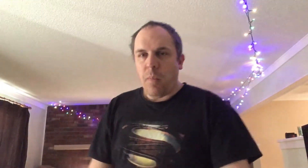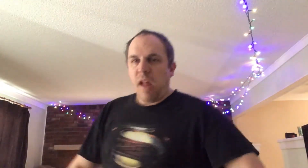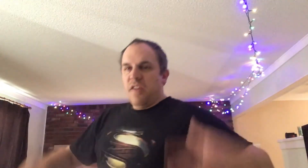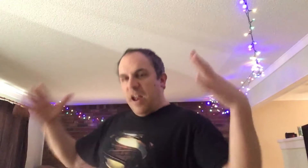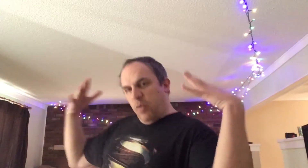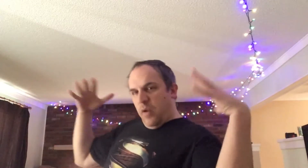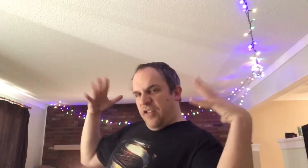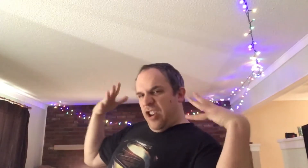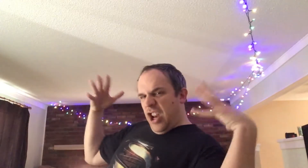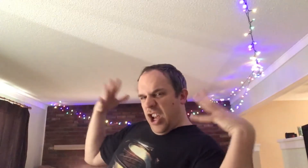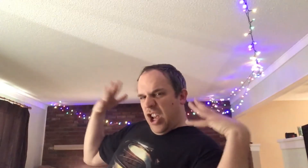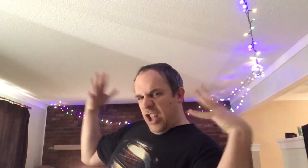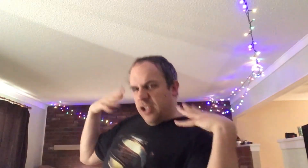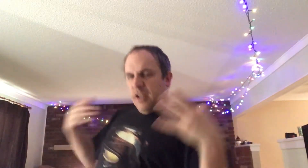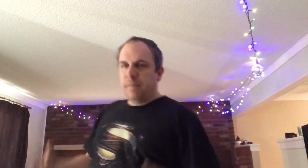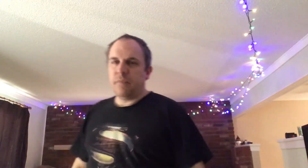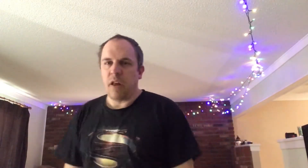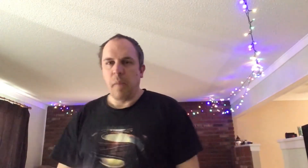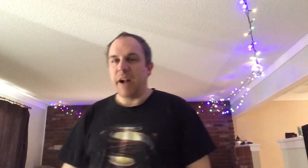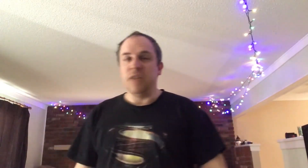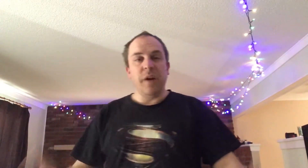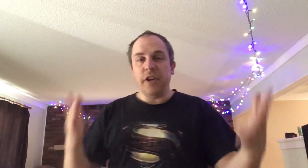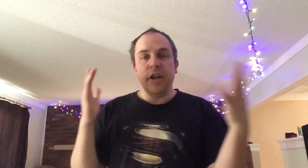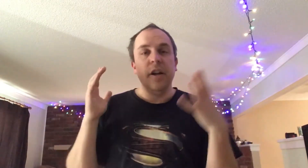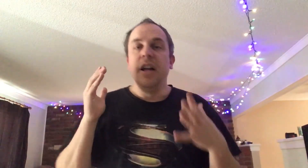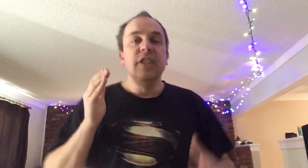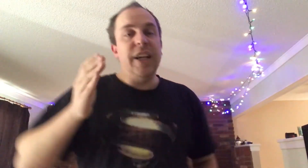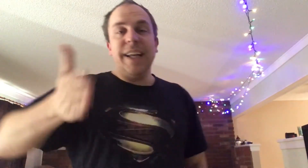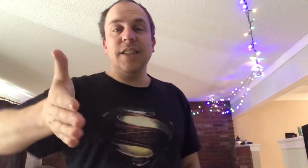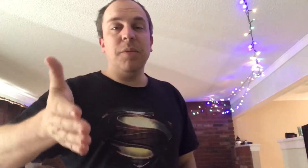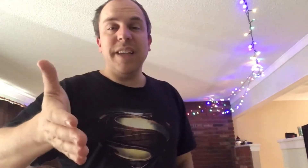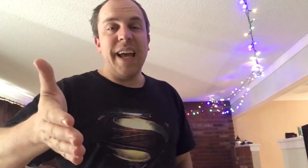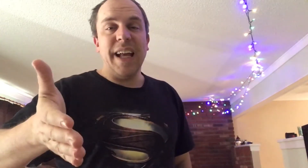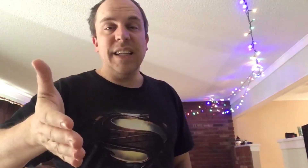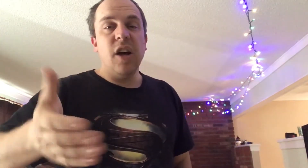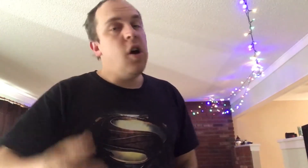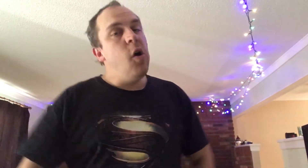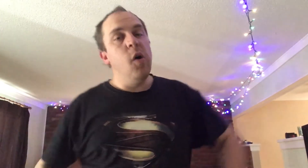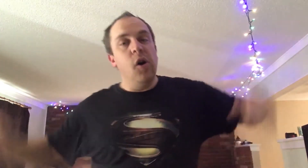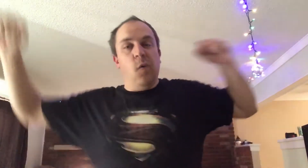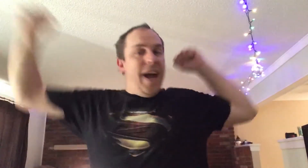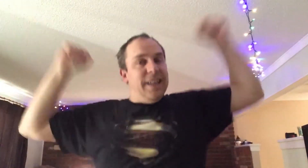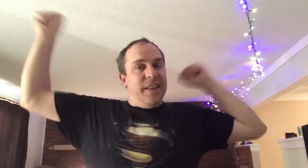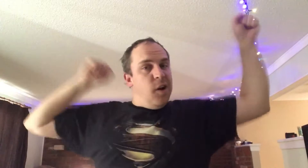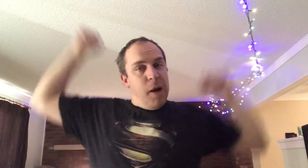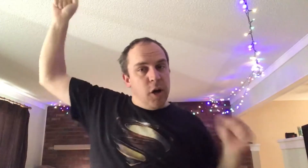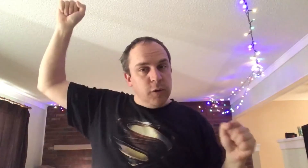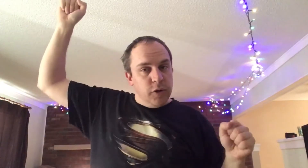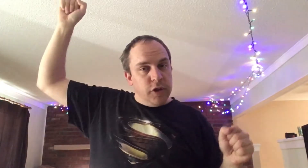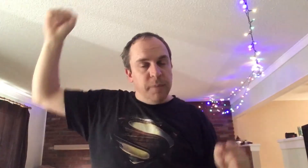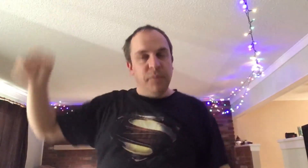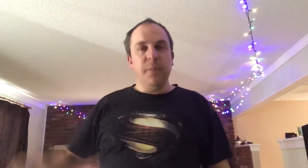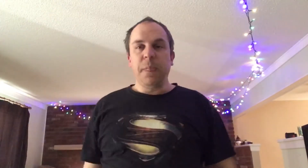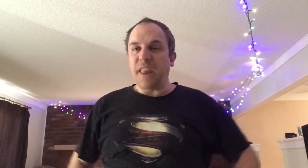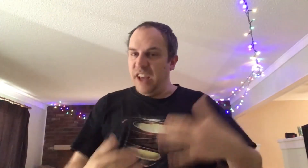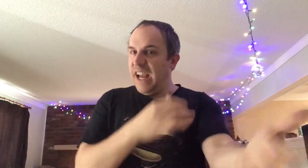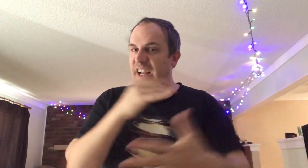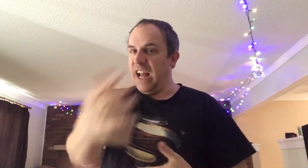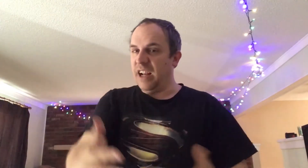that resonates because whether you're shaking someone's hand or rattling their bones you gotta connect